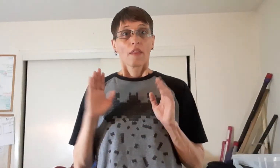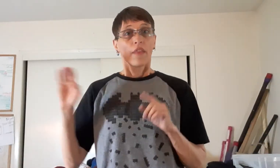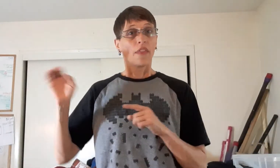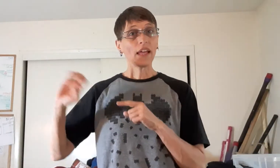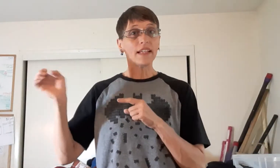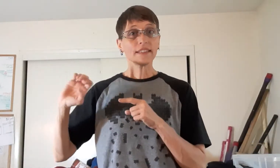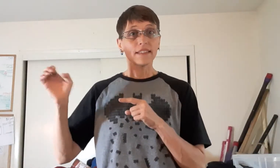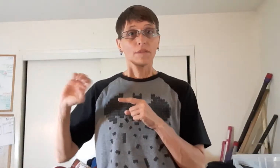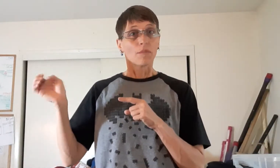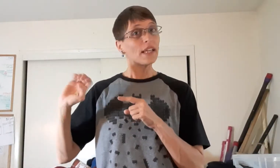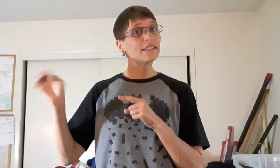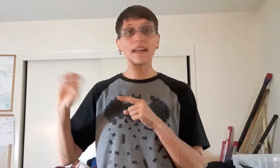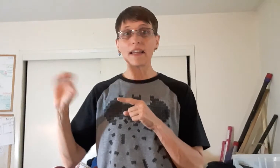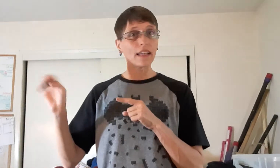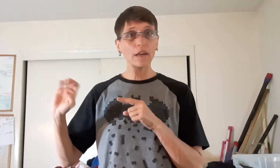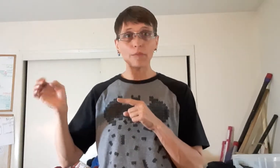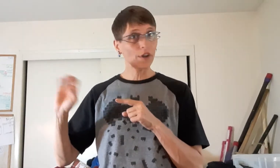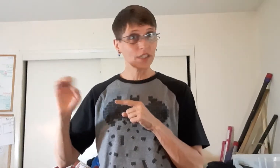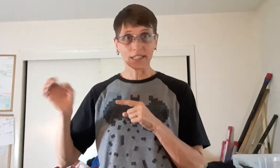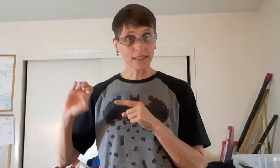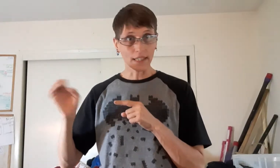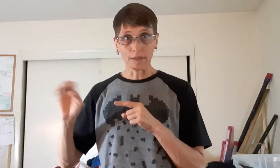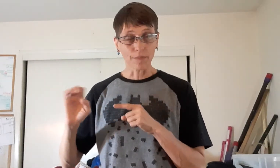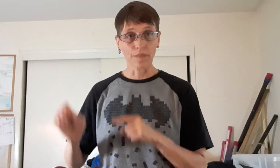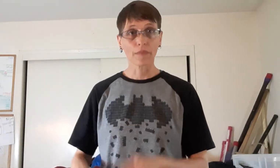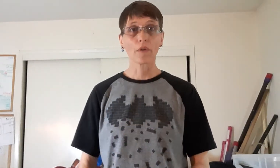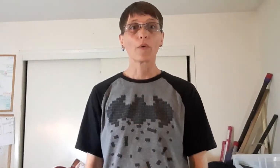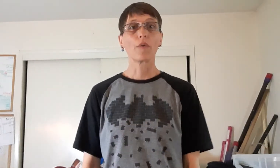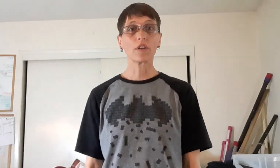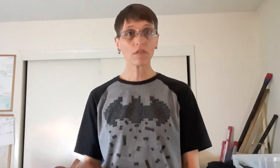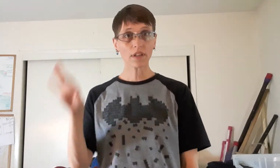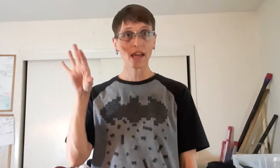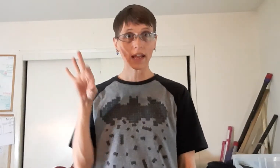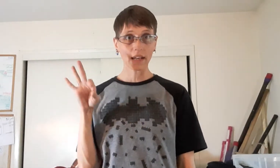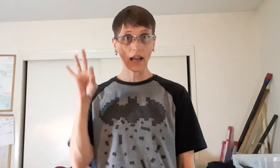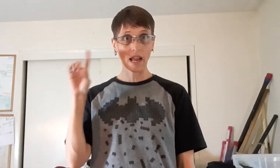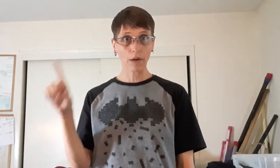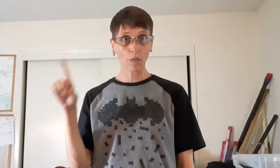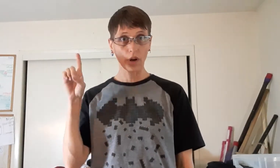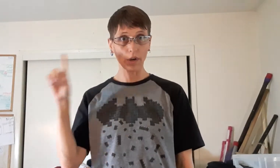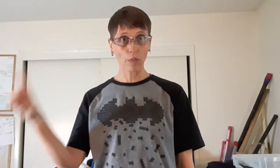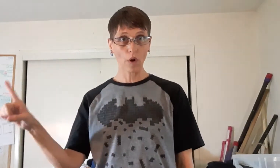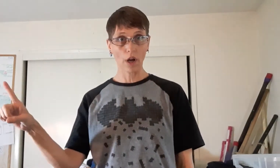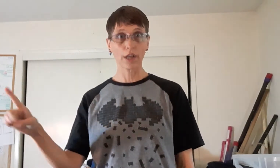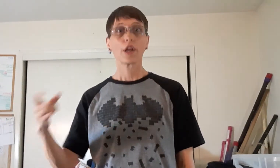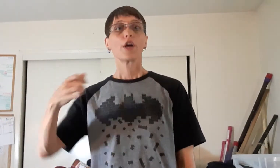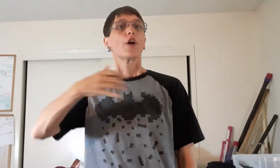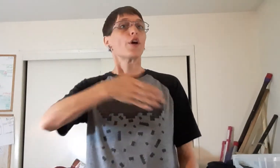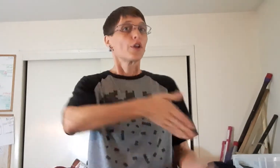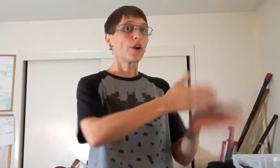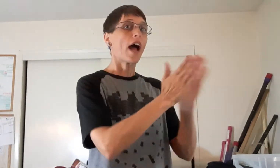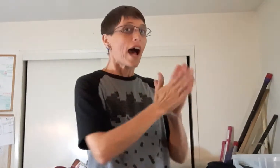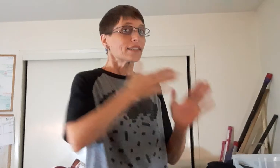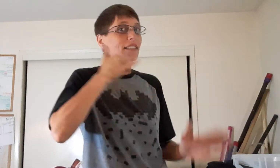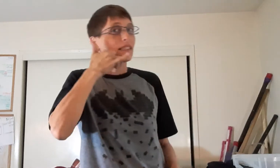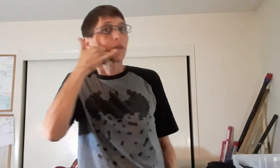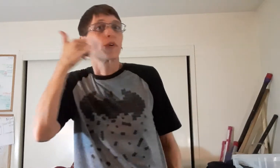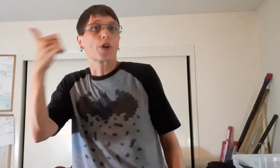This means any emergency. When you say 9-1-1, you're asking someone to